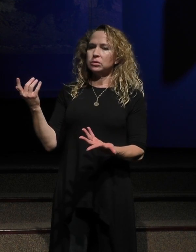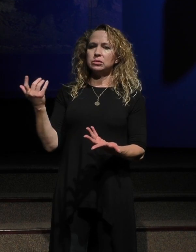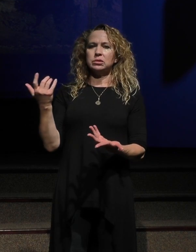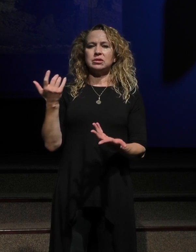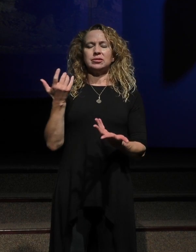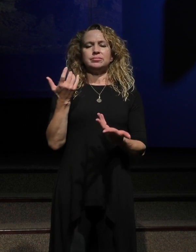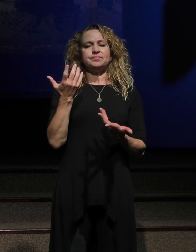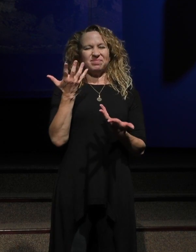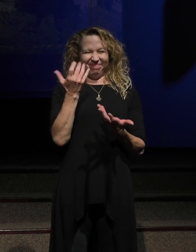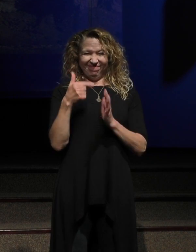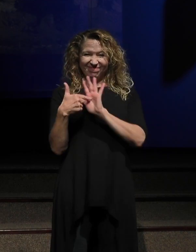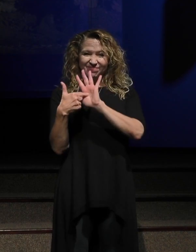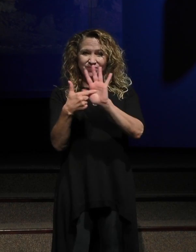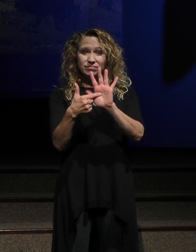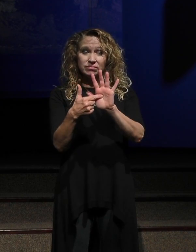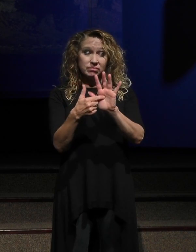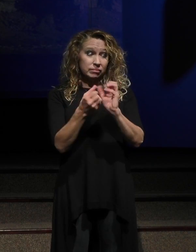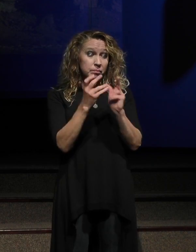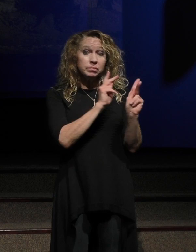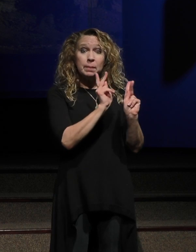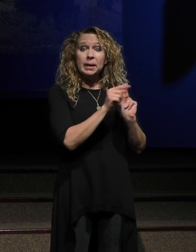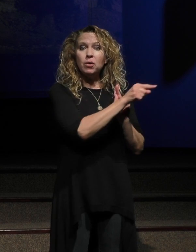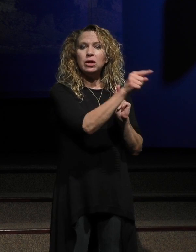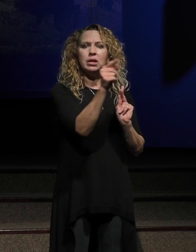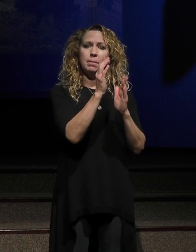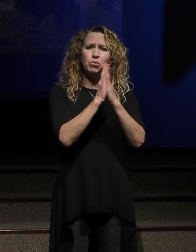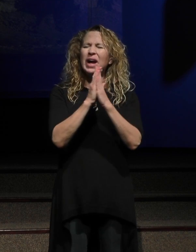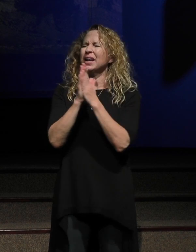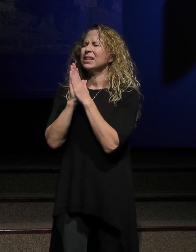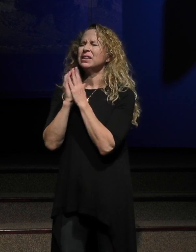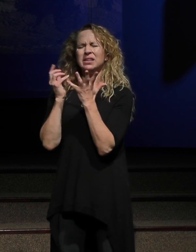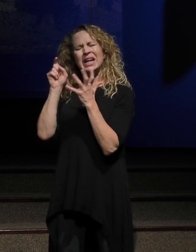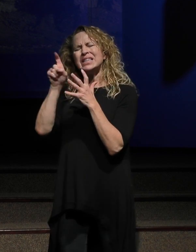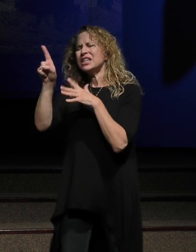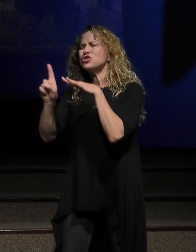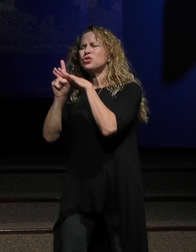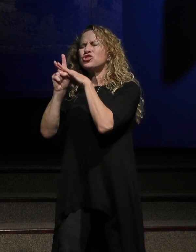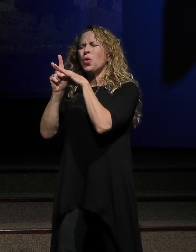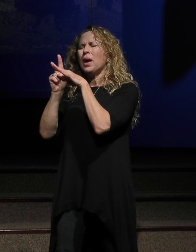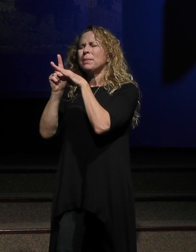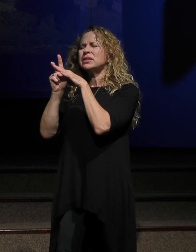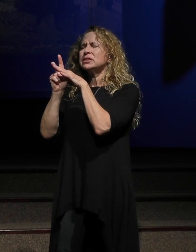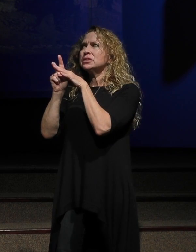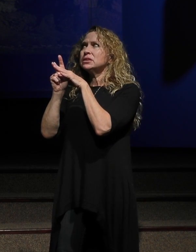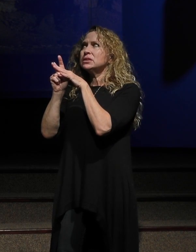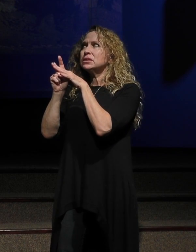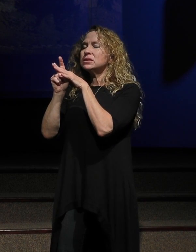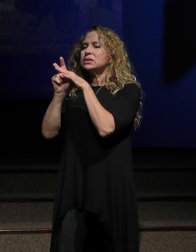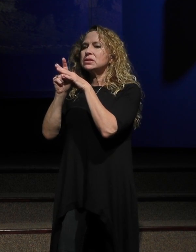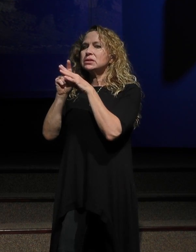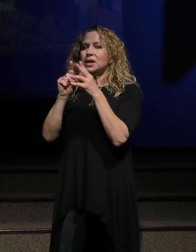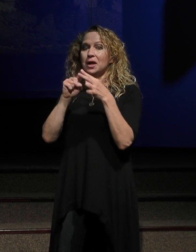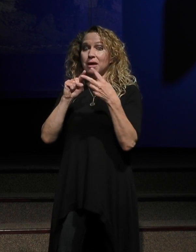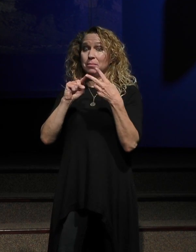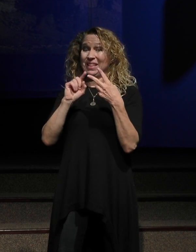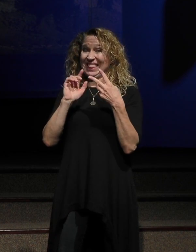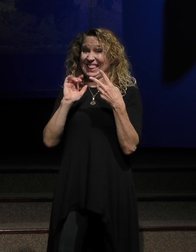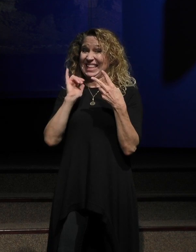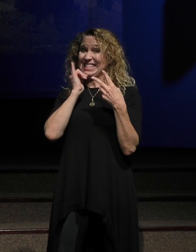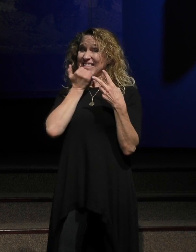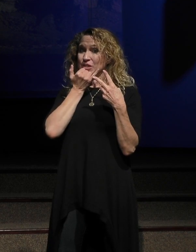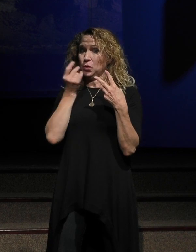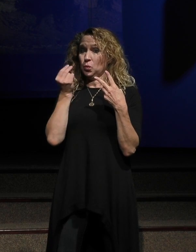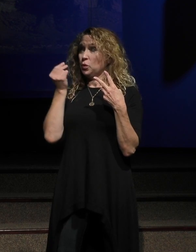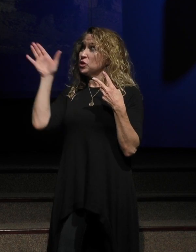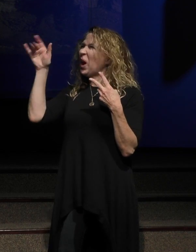people. They pray, oh God, I want you to show up in this area. But then here's the second thing we do right on the end of, God,